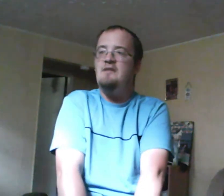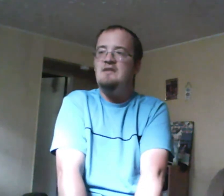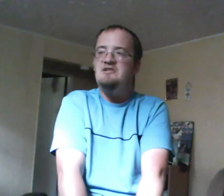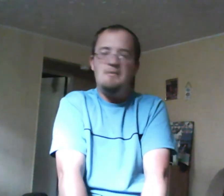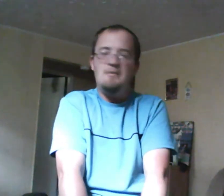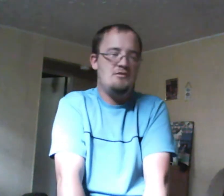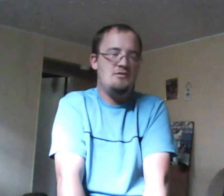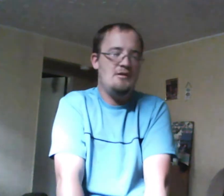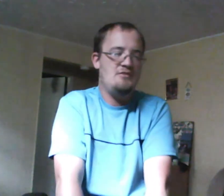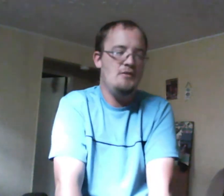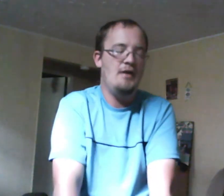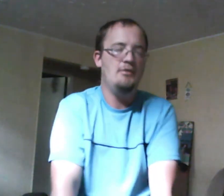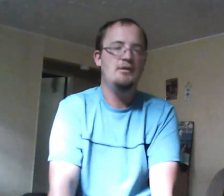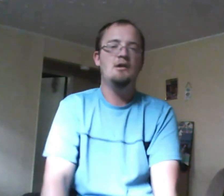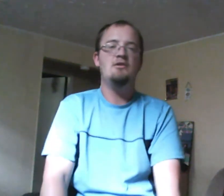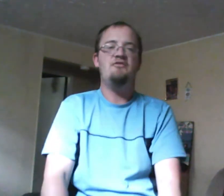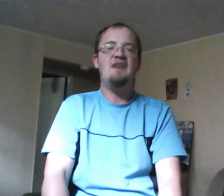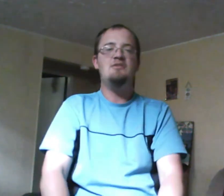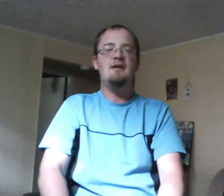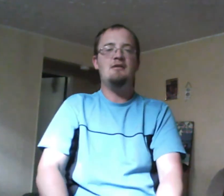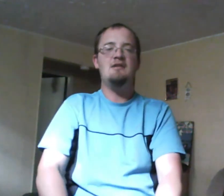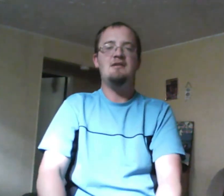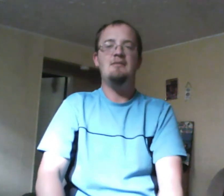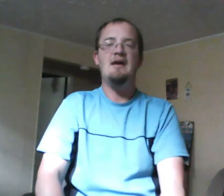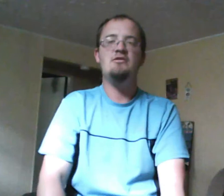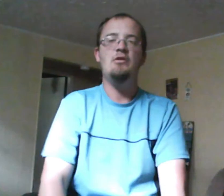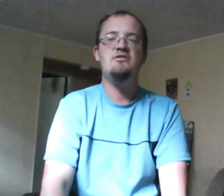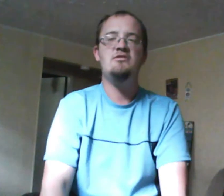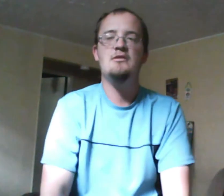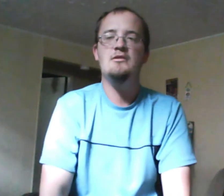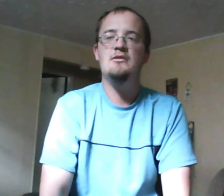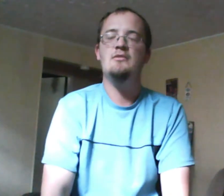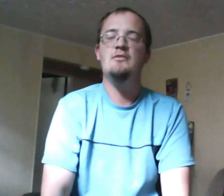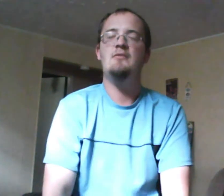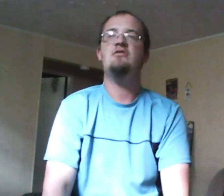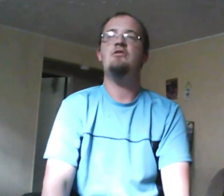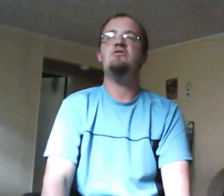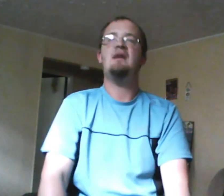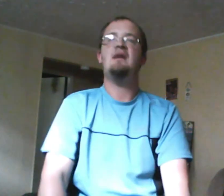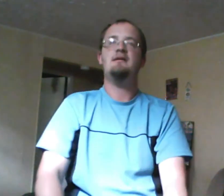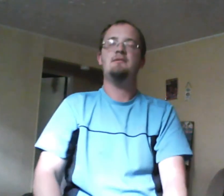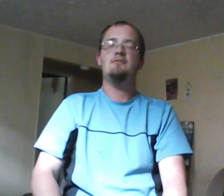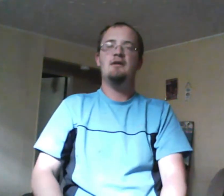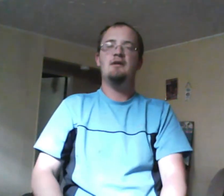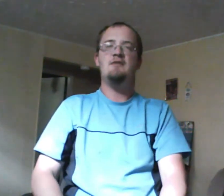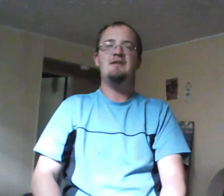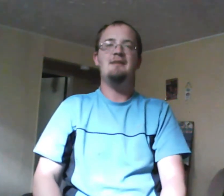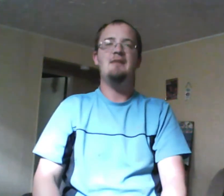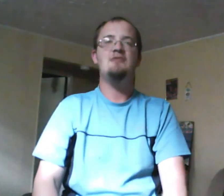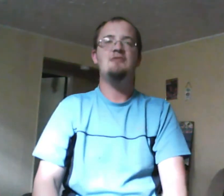on me every so often well the fact of the matter is that Miles ghosts Miles ghosts Maya on everything and Maya is trying to look for it